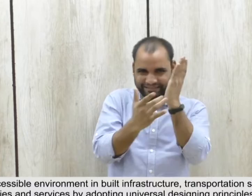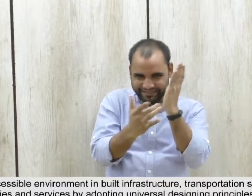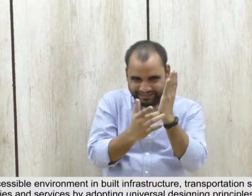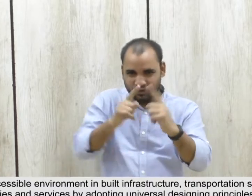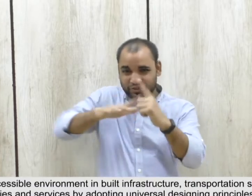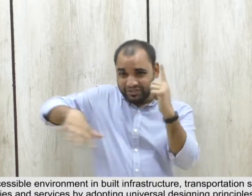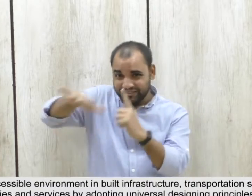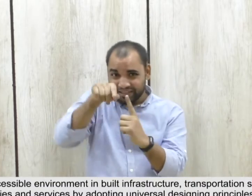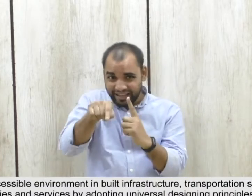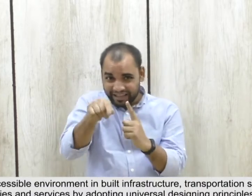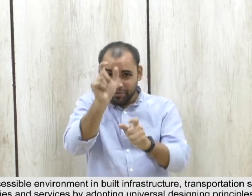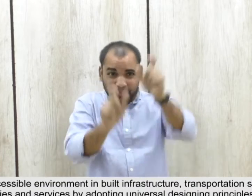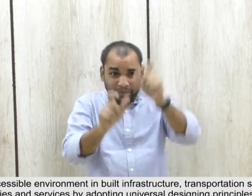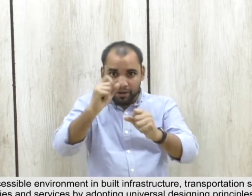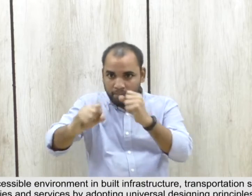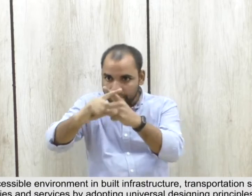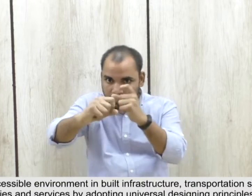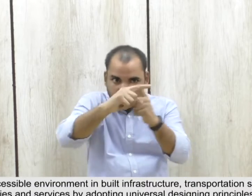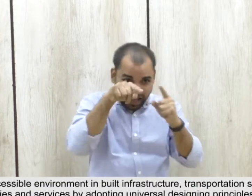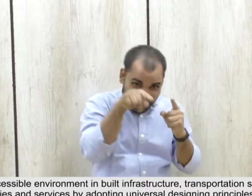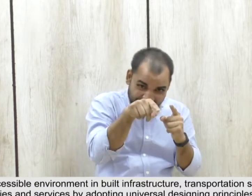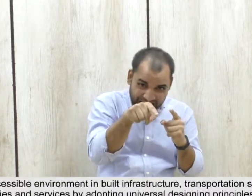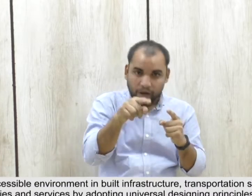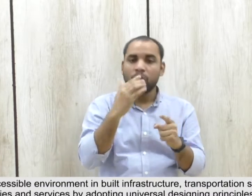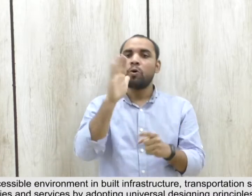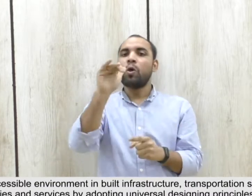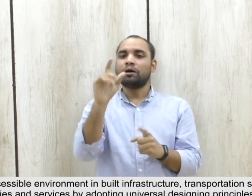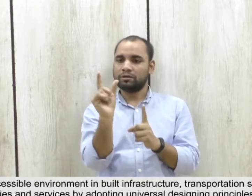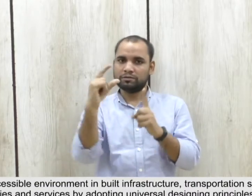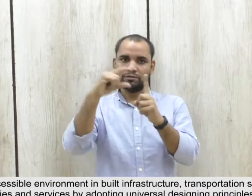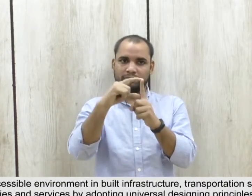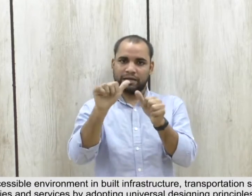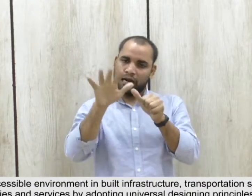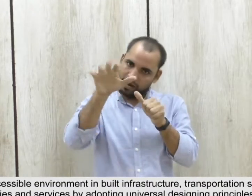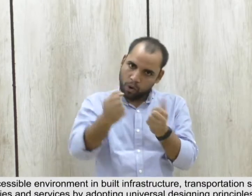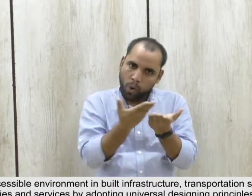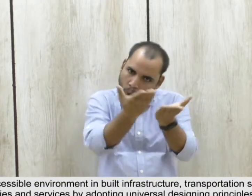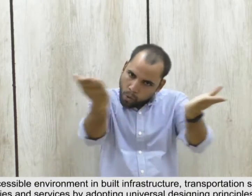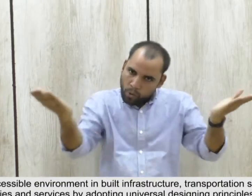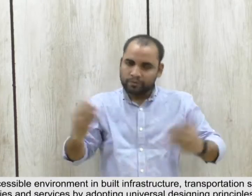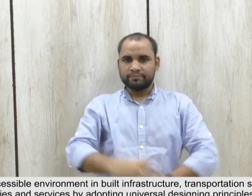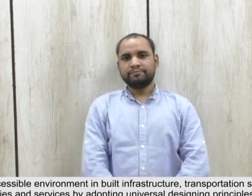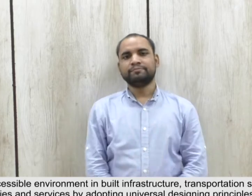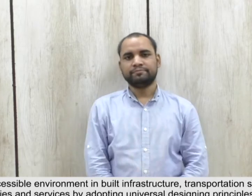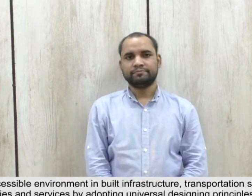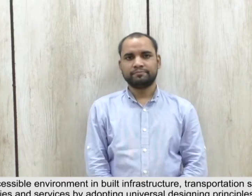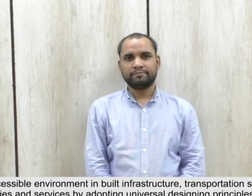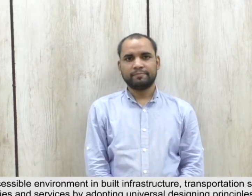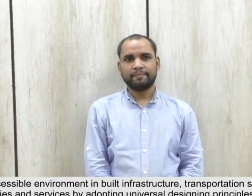ICT ecosystem and other facilities and services by adopting universal designing principles through